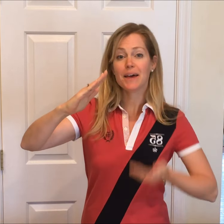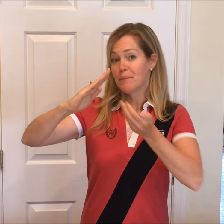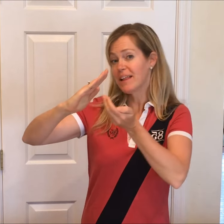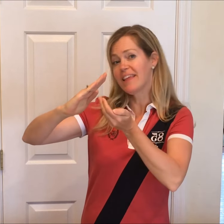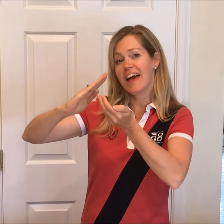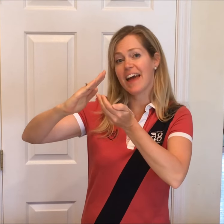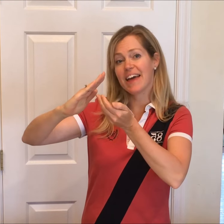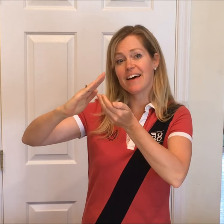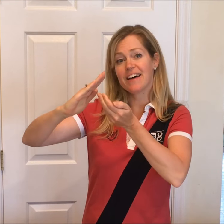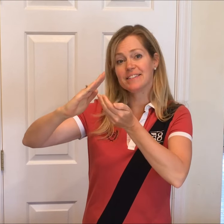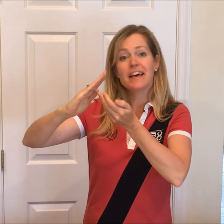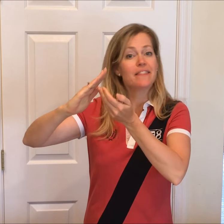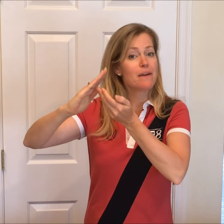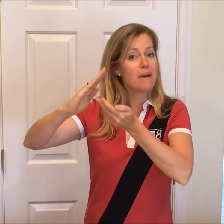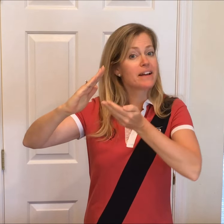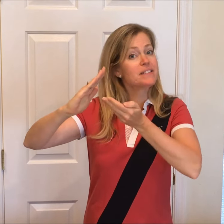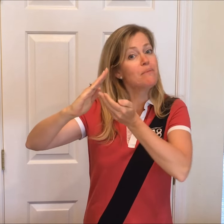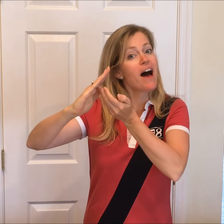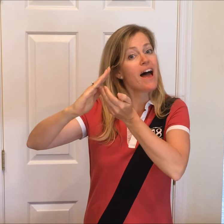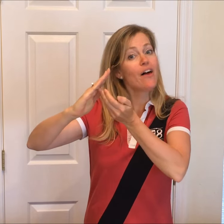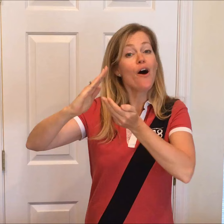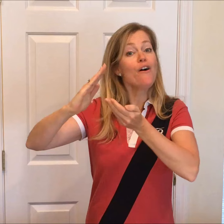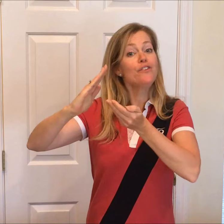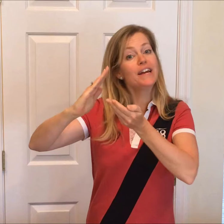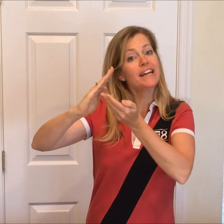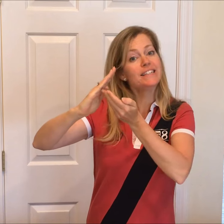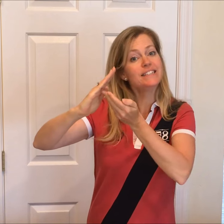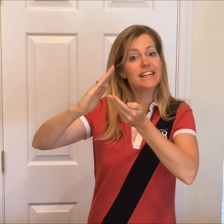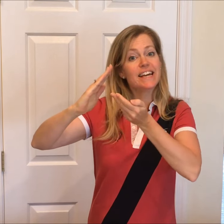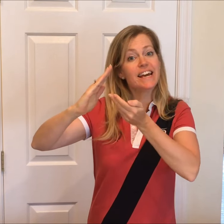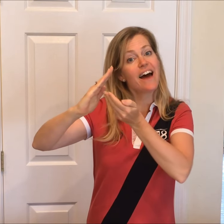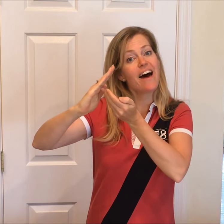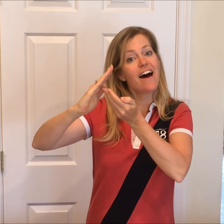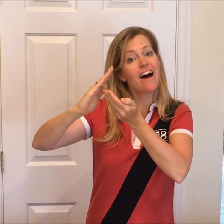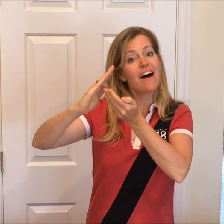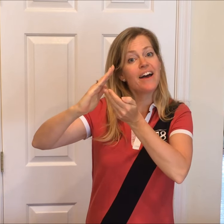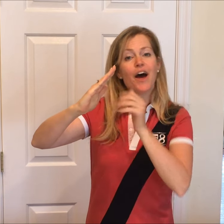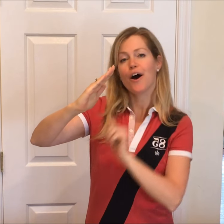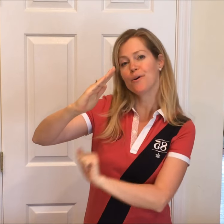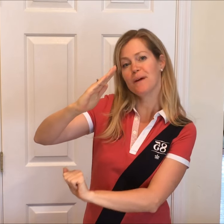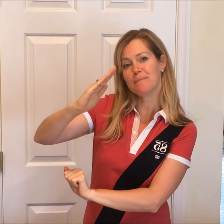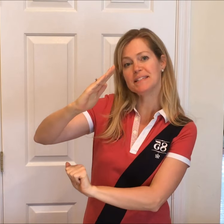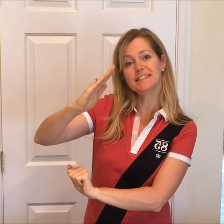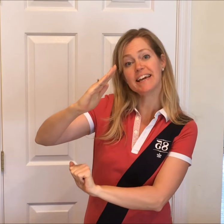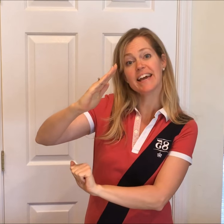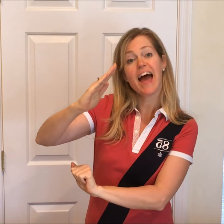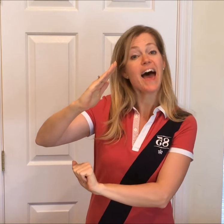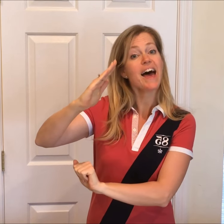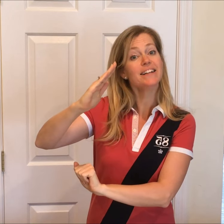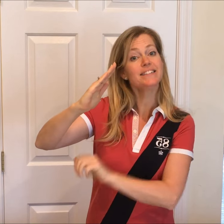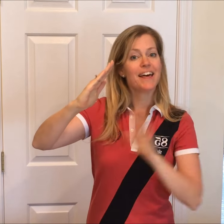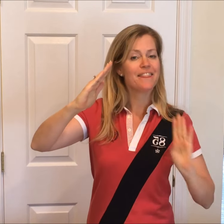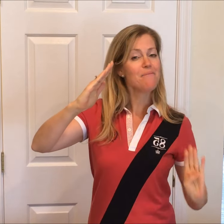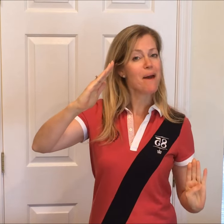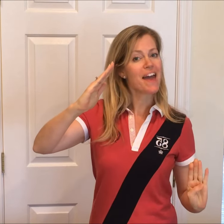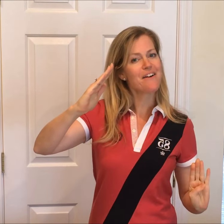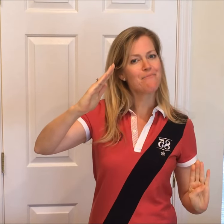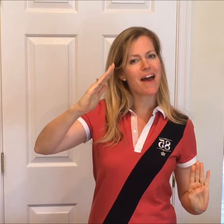Himalayas, they make a smile over India. Arabian Sea and the Bay of